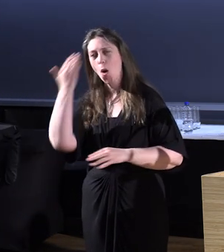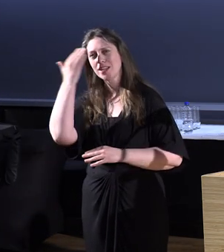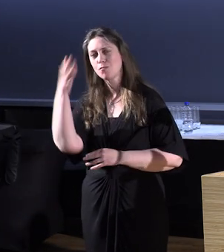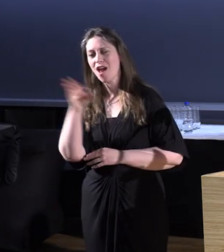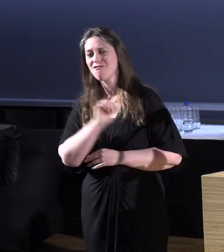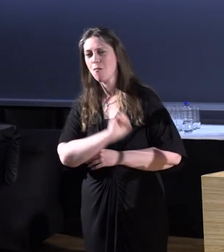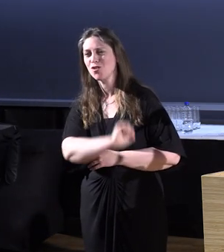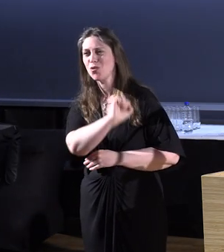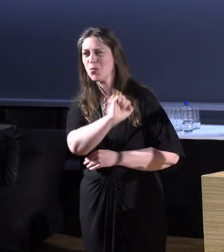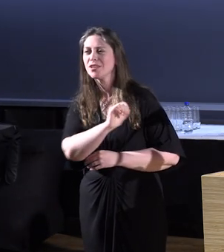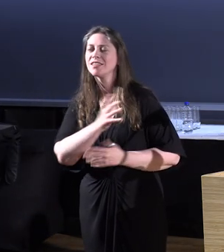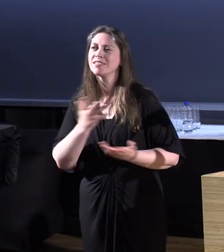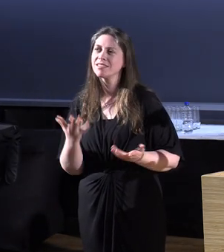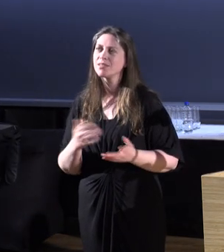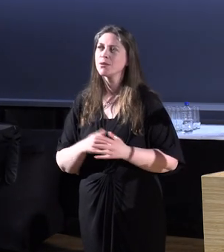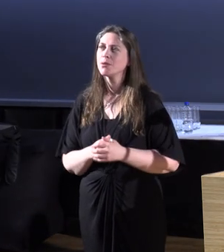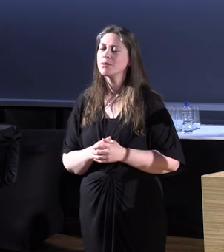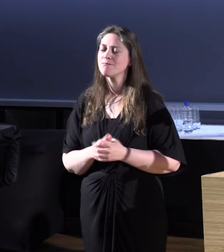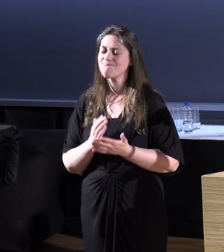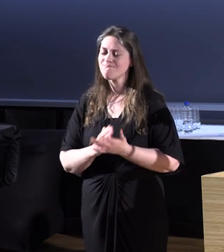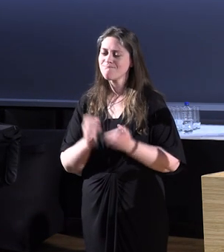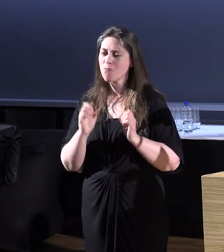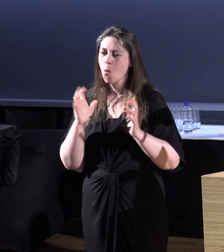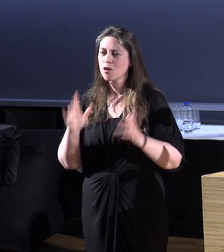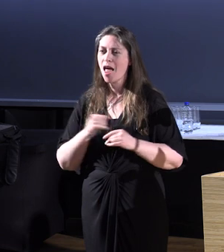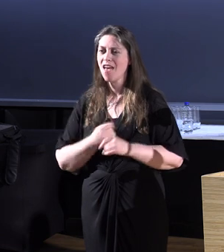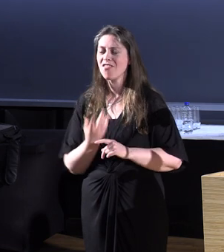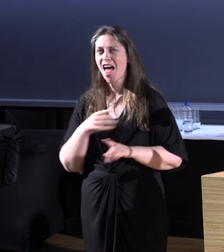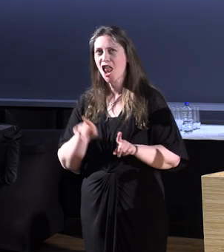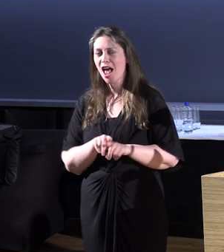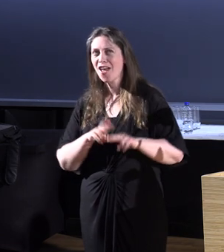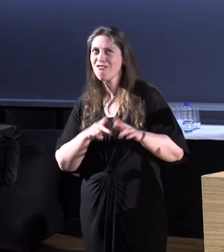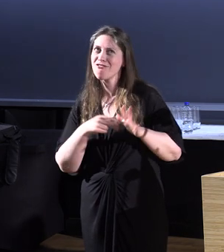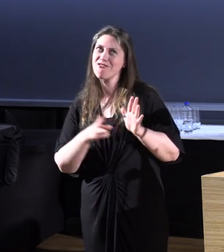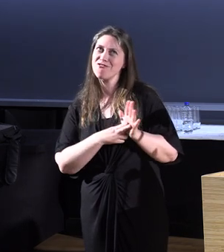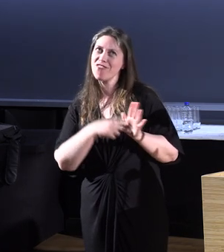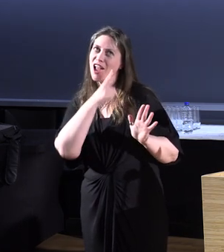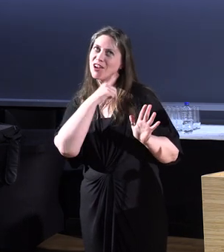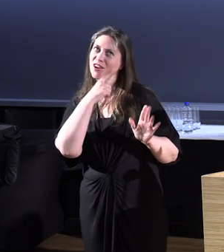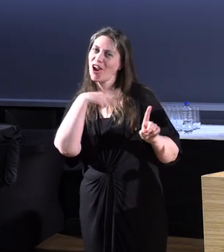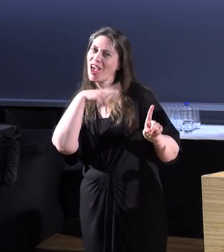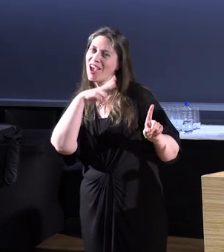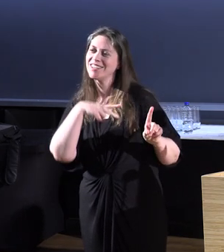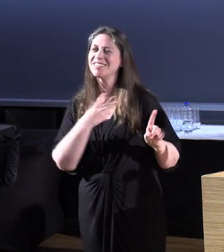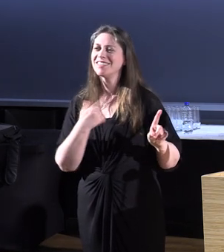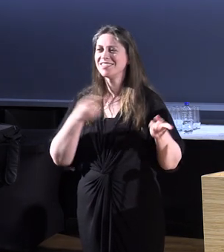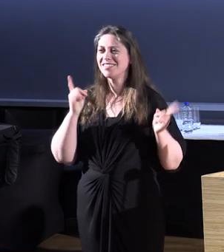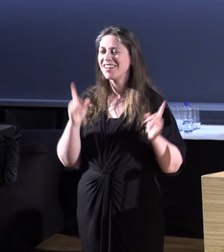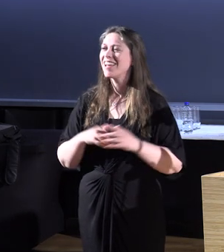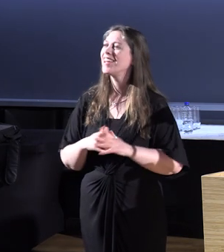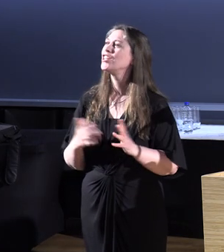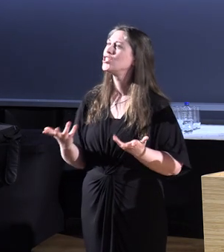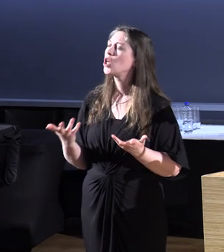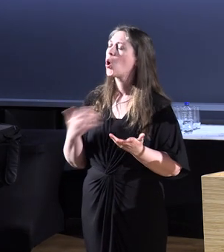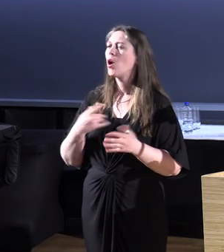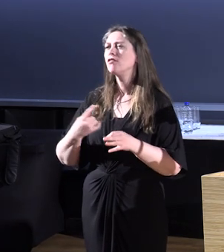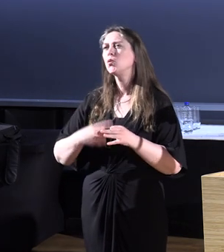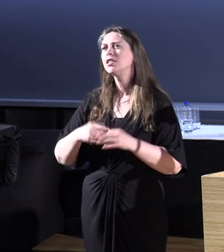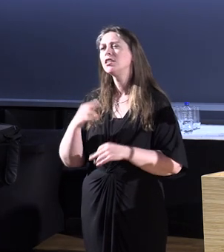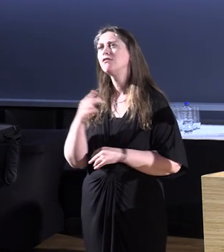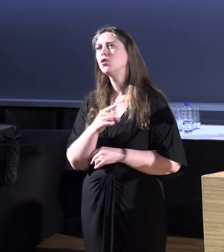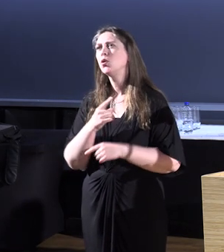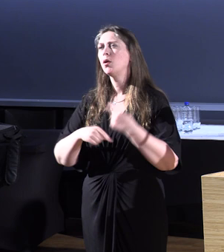awesome to have that almost fangirl experience today. Thank you. I've just got a question for you regarding